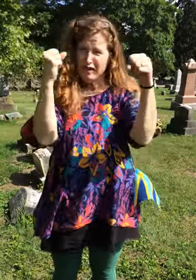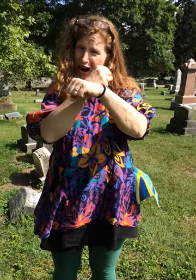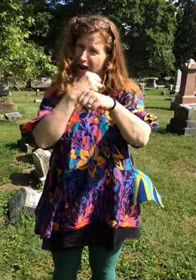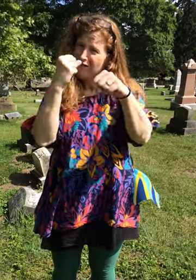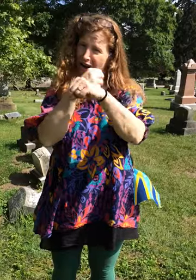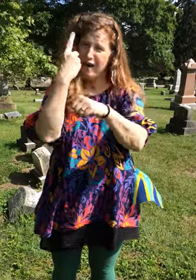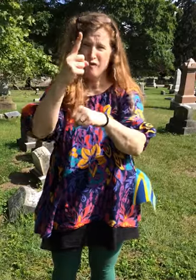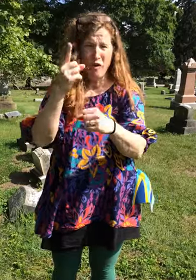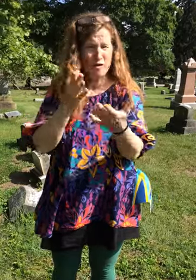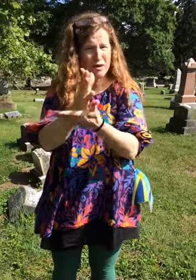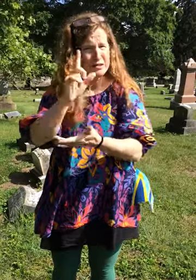Okay.